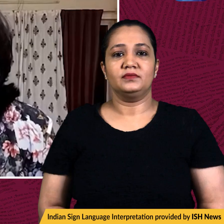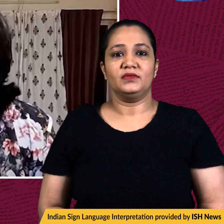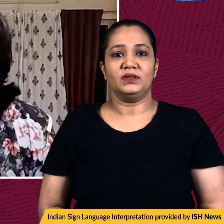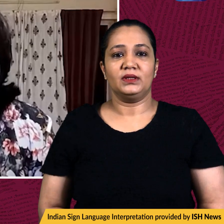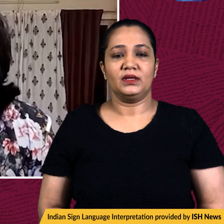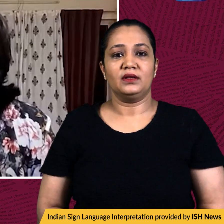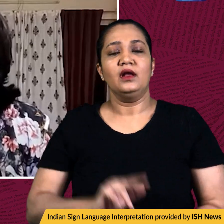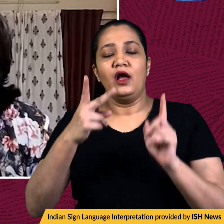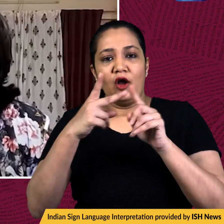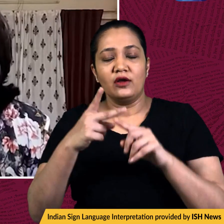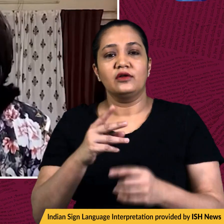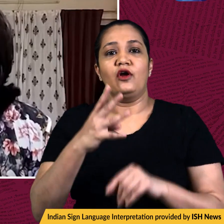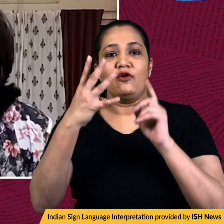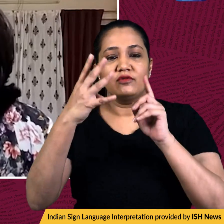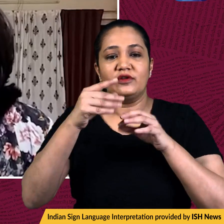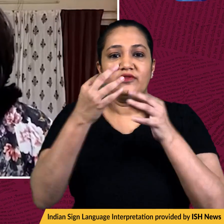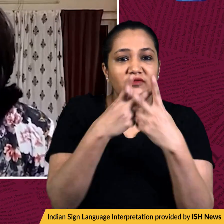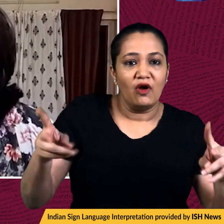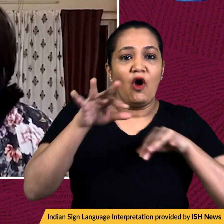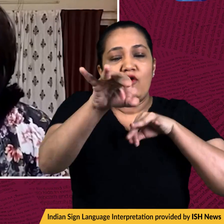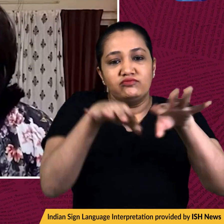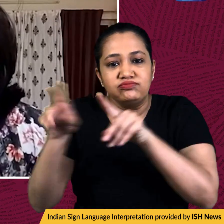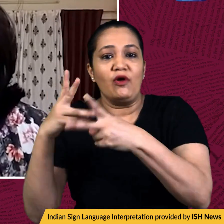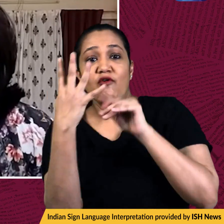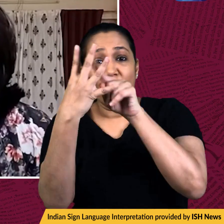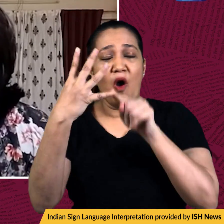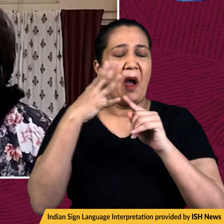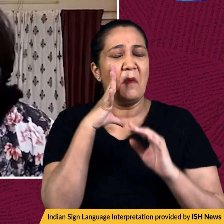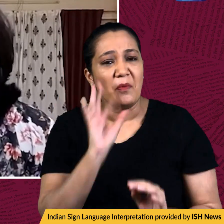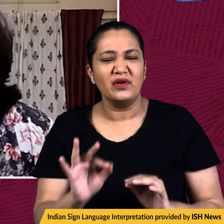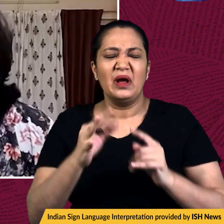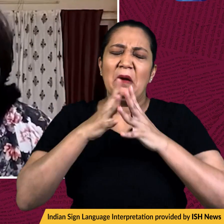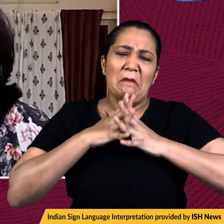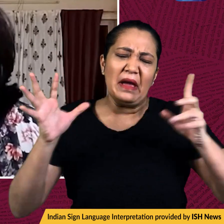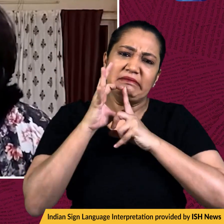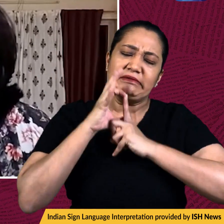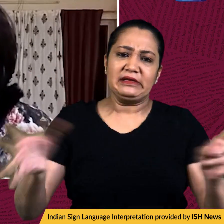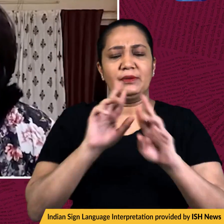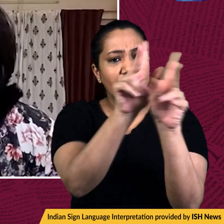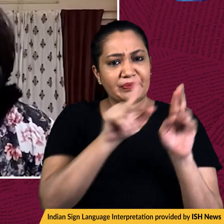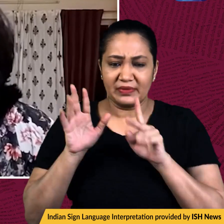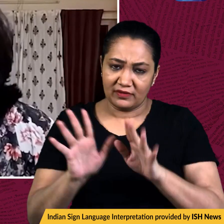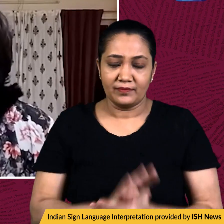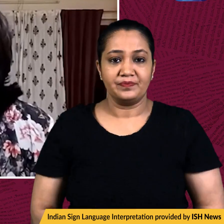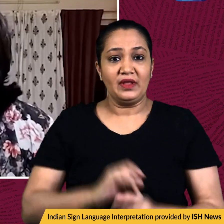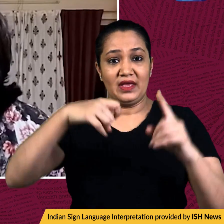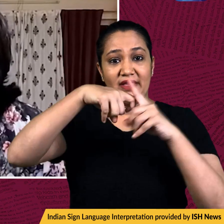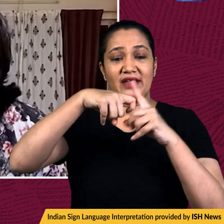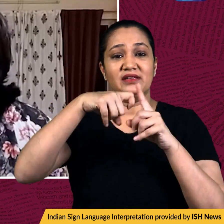Also, there are four major cities in Ukraine which are badly affected, starting off with Kherson, where the